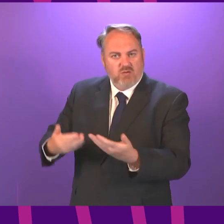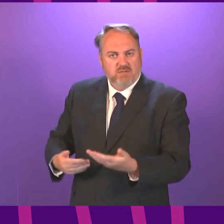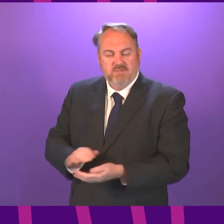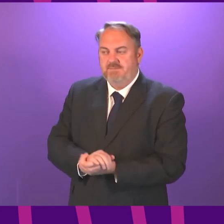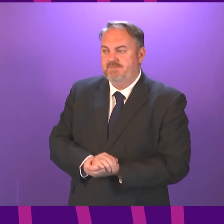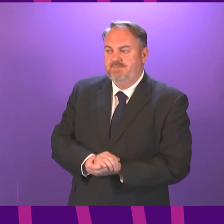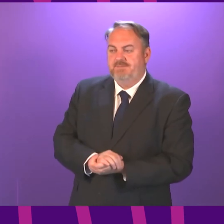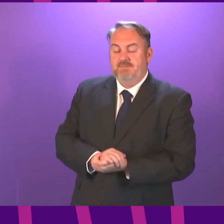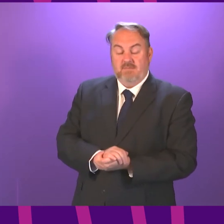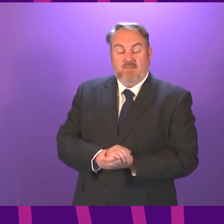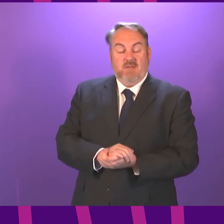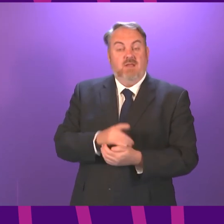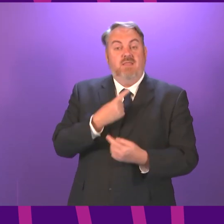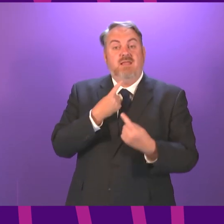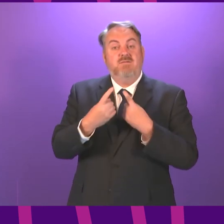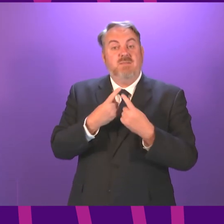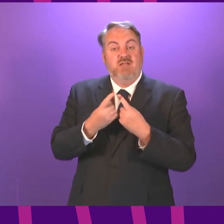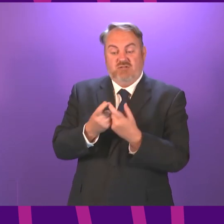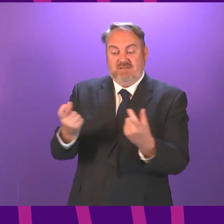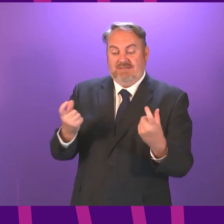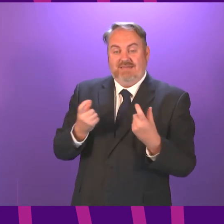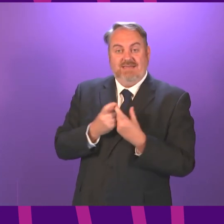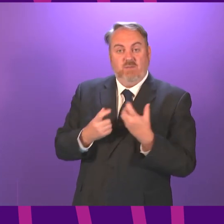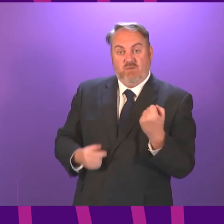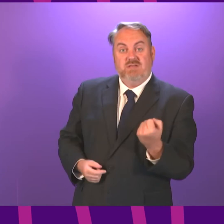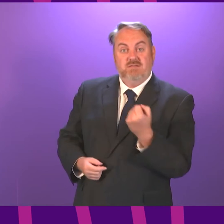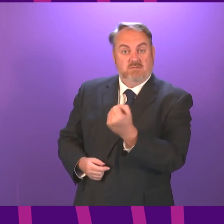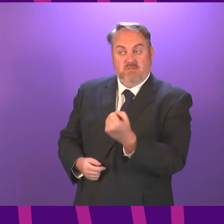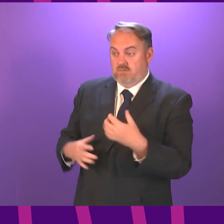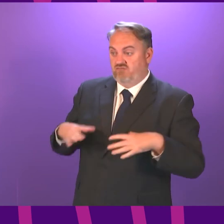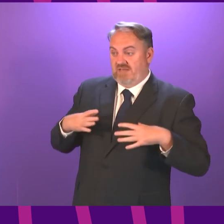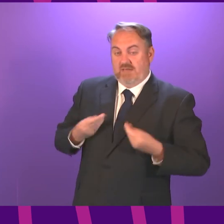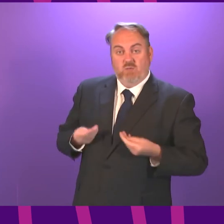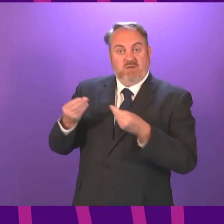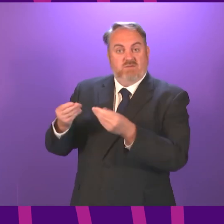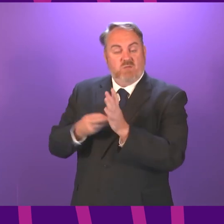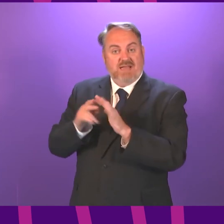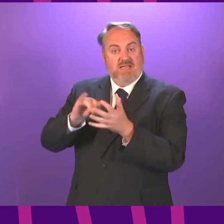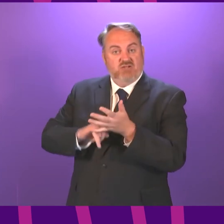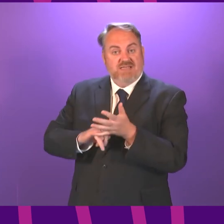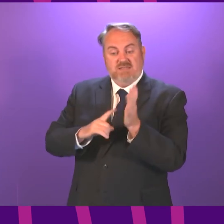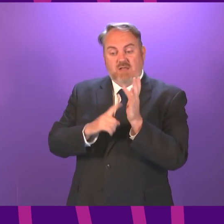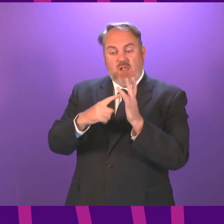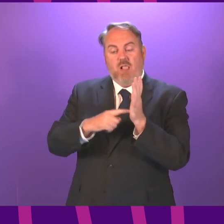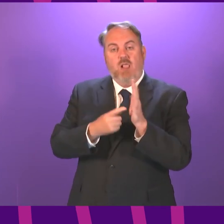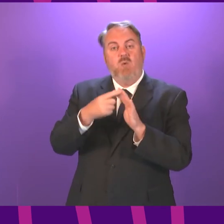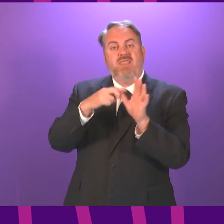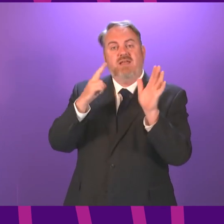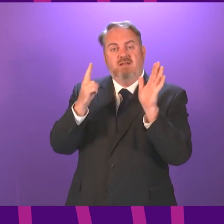spoke about in my previous answer is available to NHS Lothian and to local authorities across the NHS